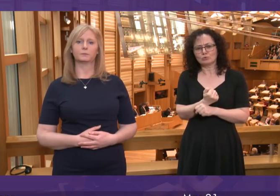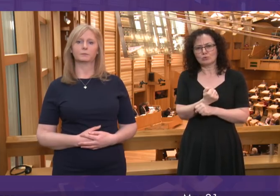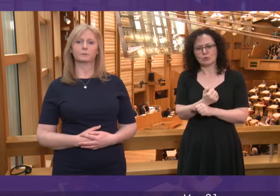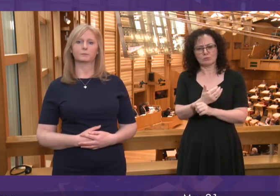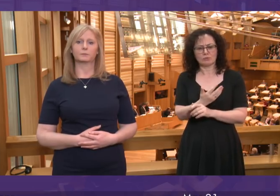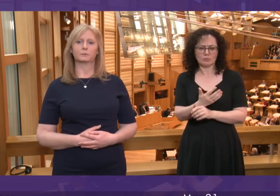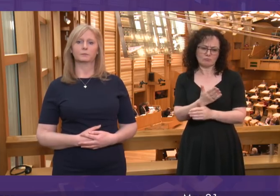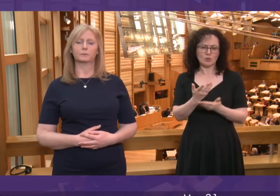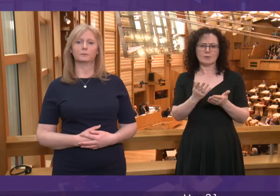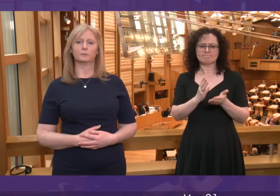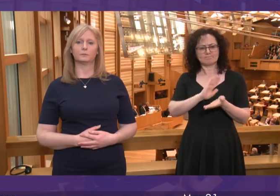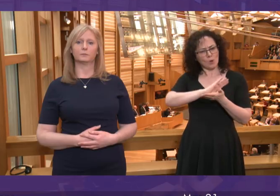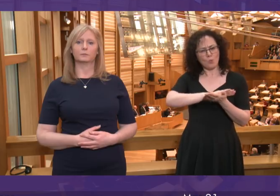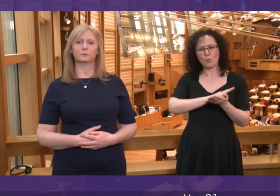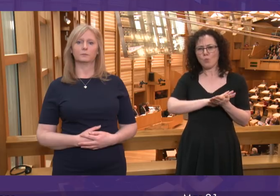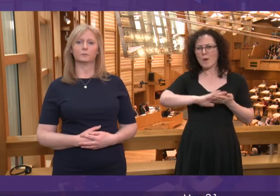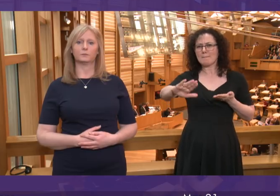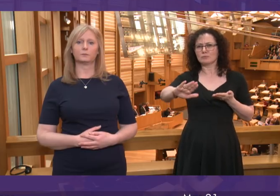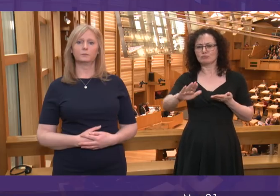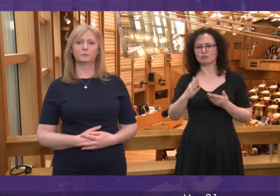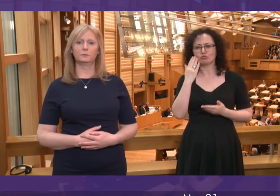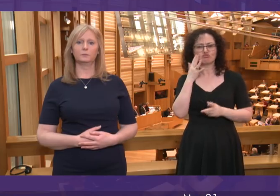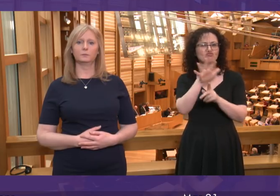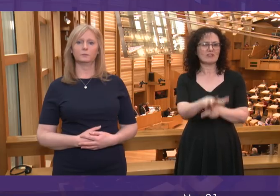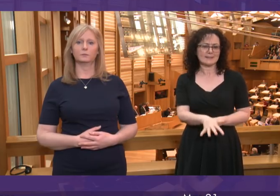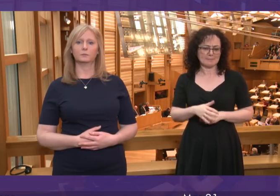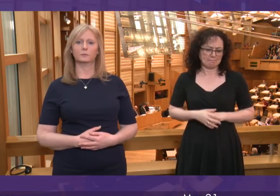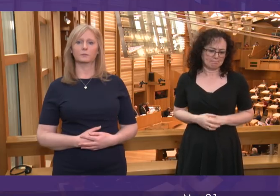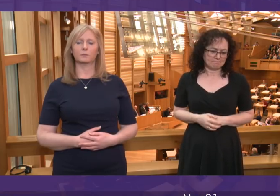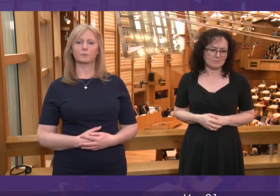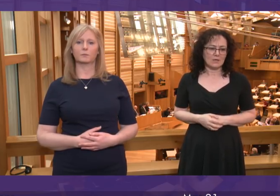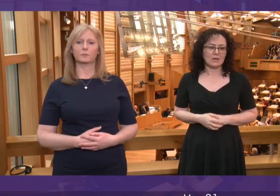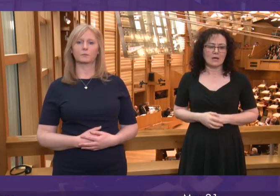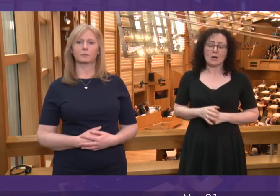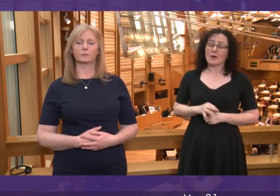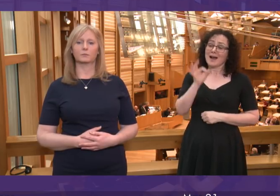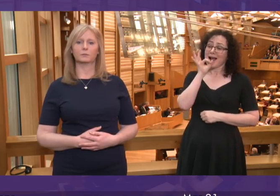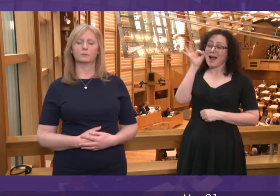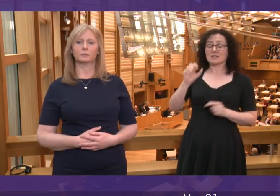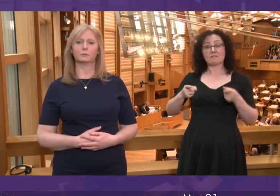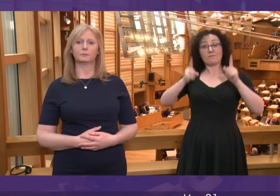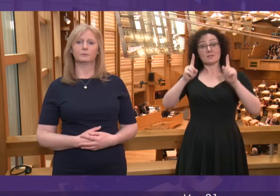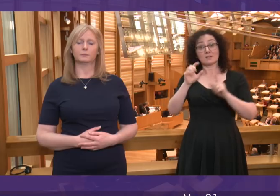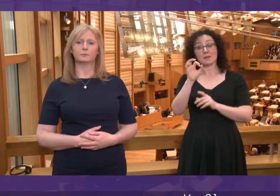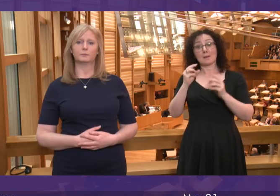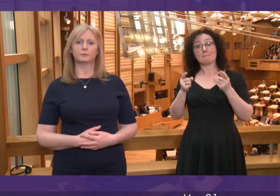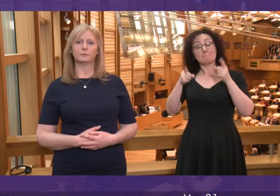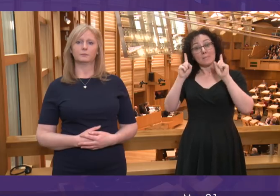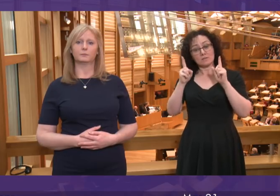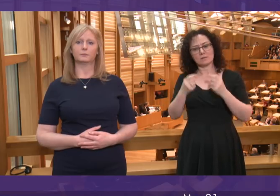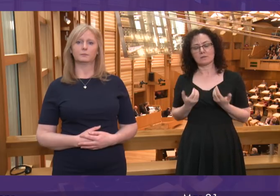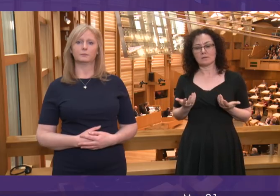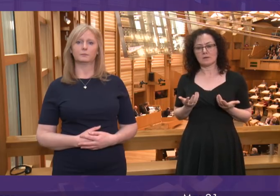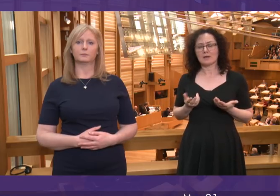racism and hatred wherever it occurs? To ask the First Minister why there is a staffing